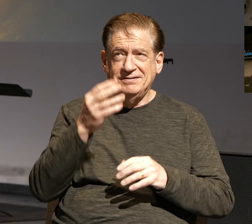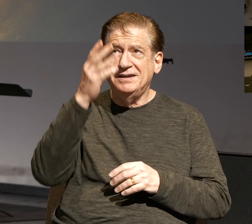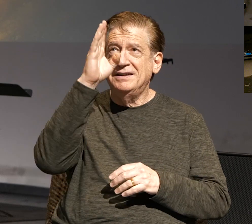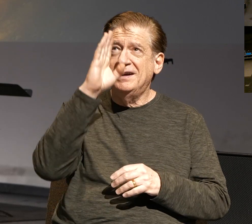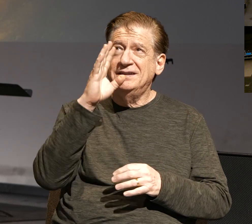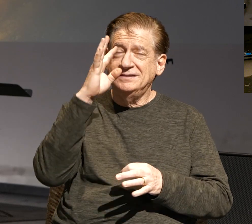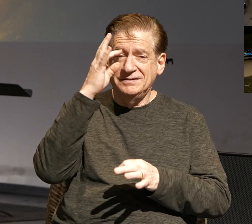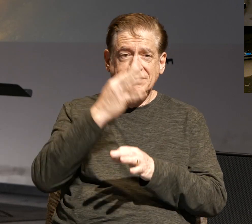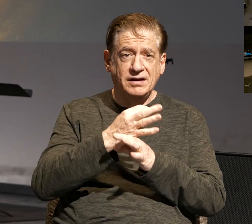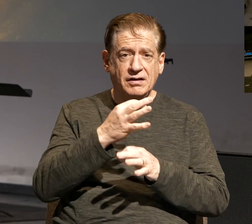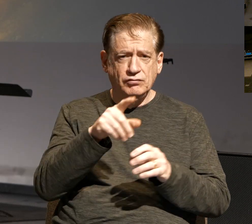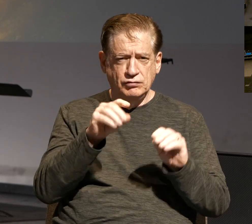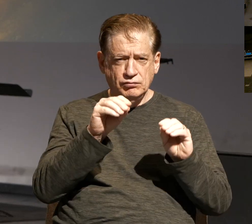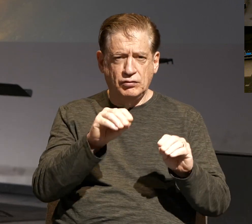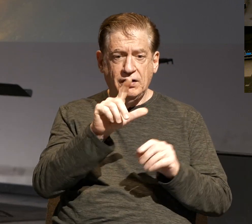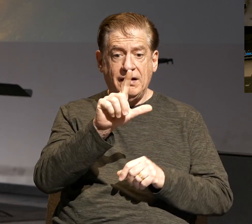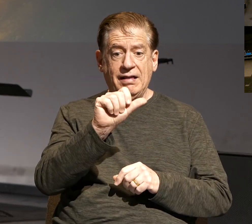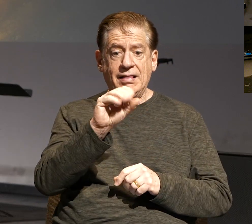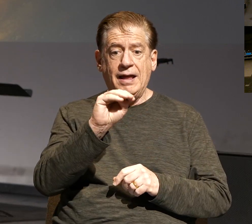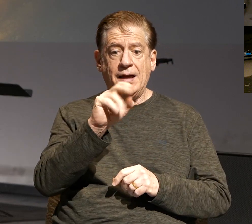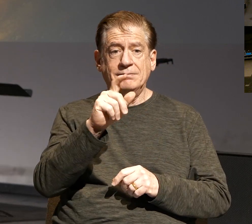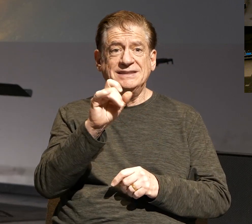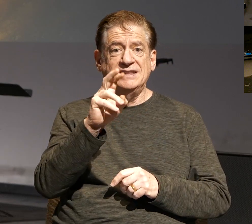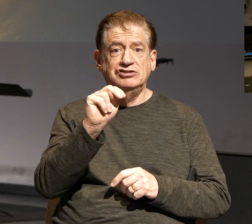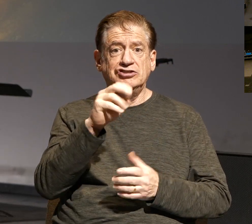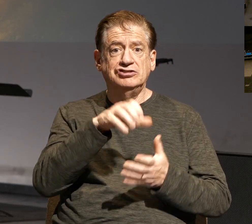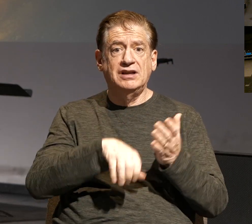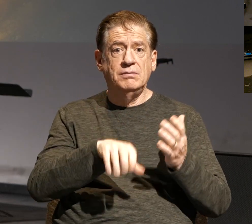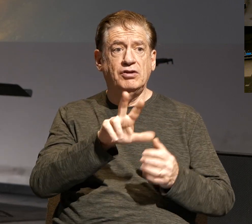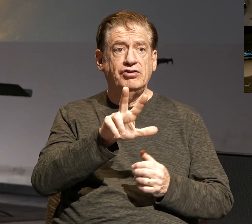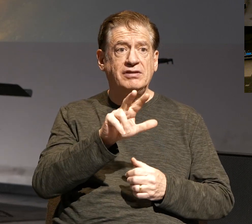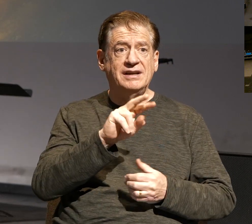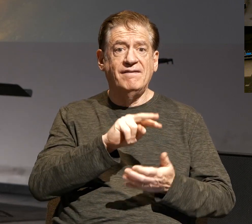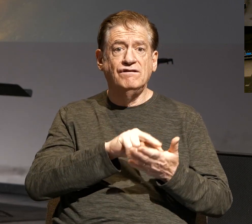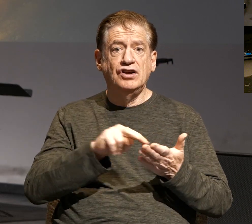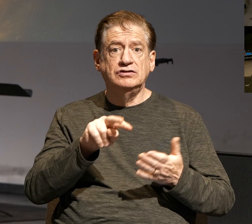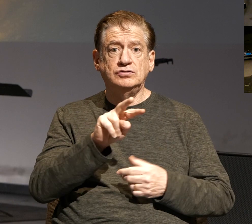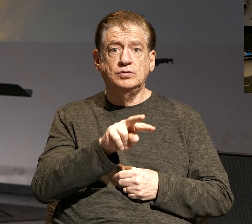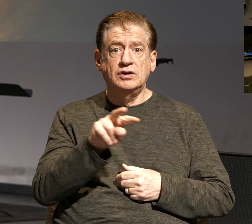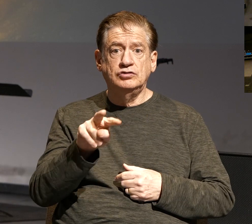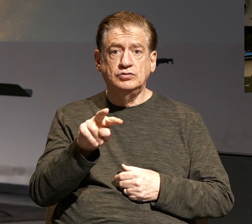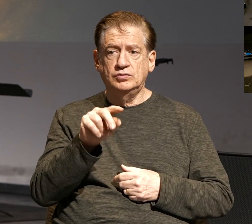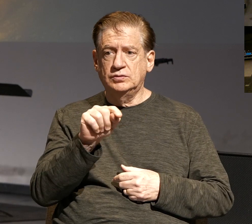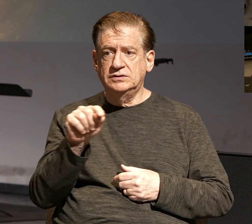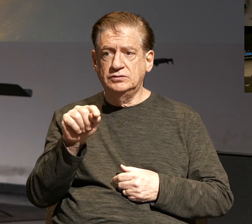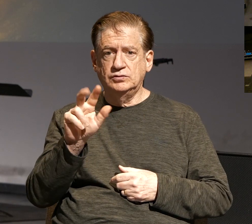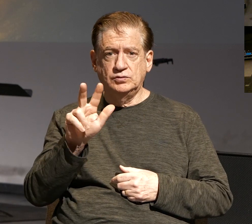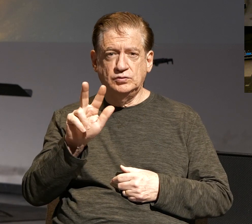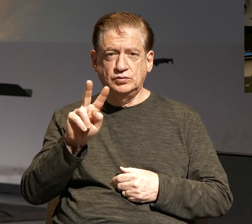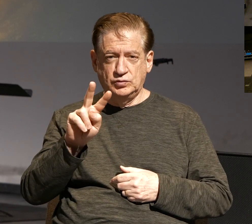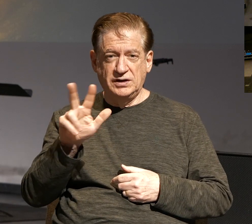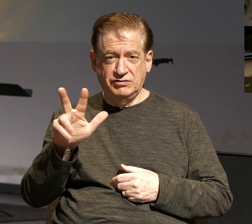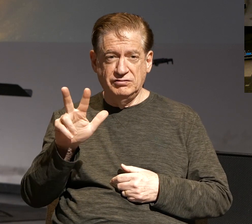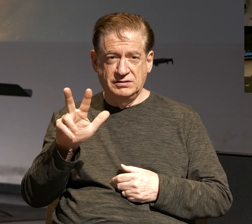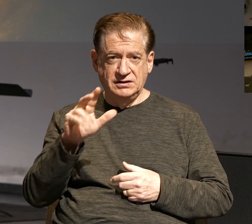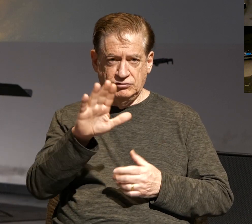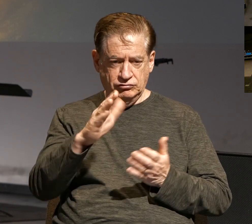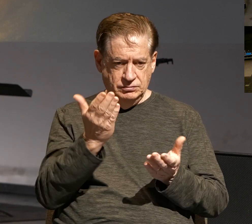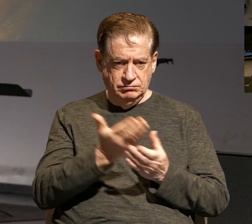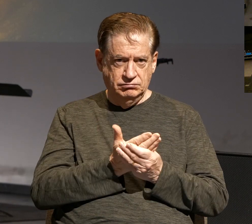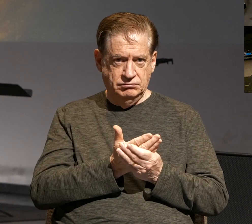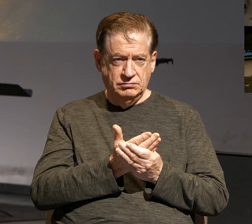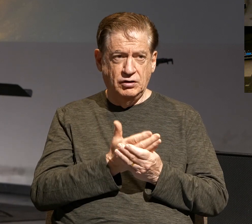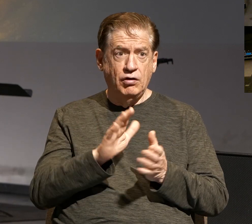Lamentations chapter 3 verses 22 and 23 in your bulletin. The book of Lamentations